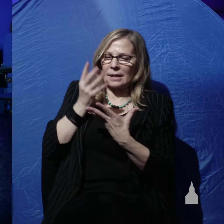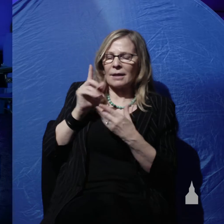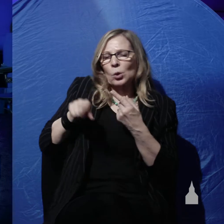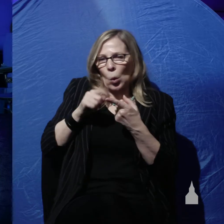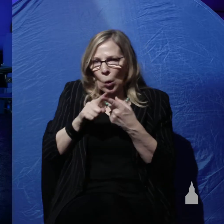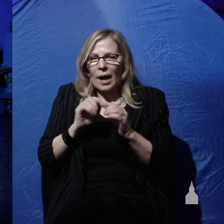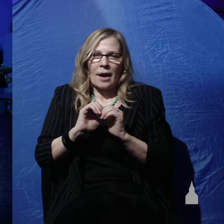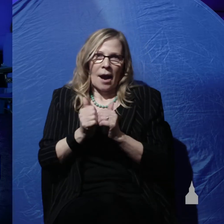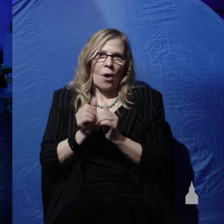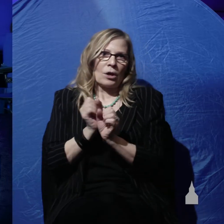created.